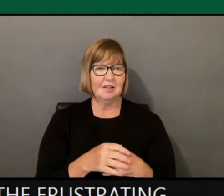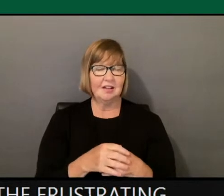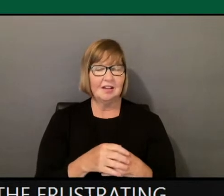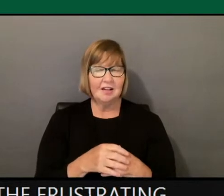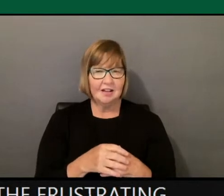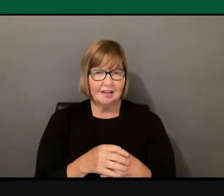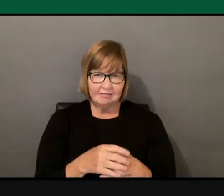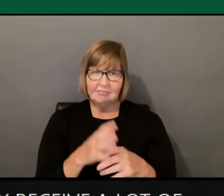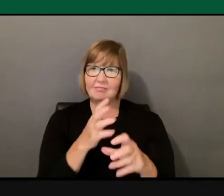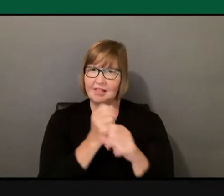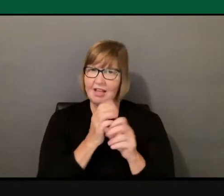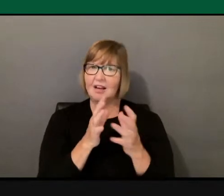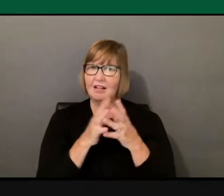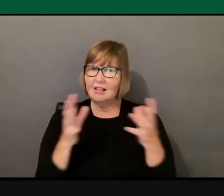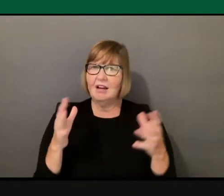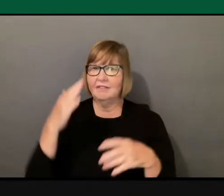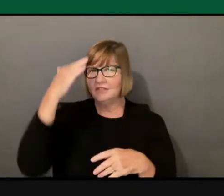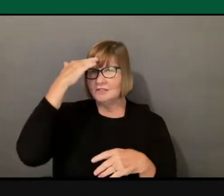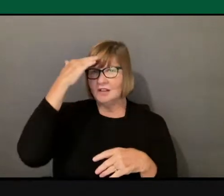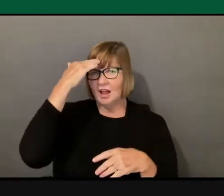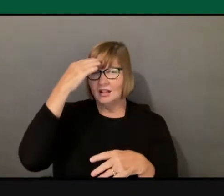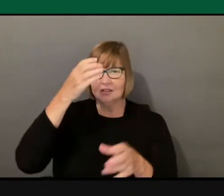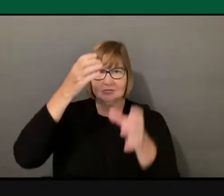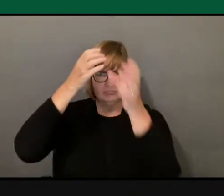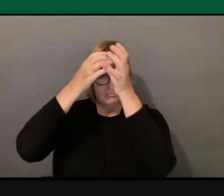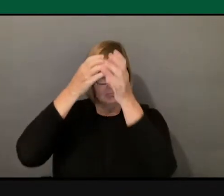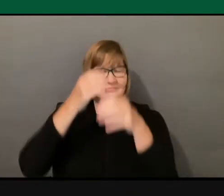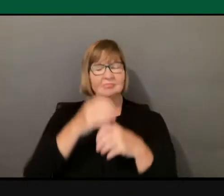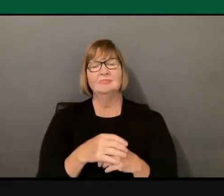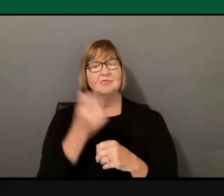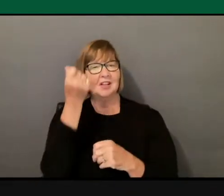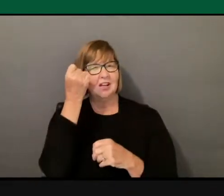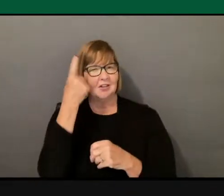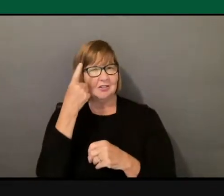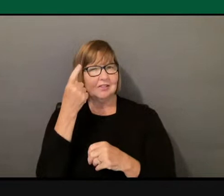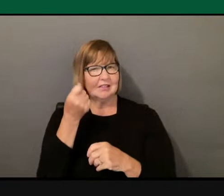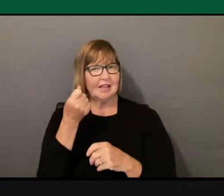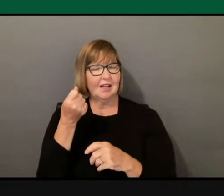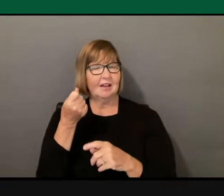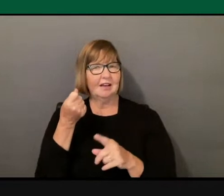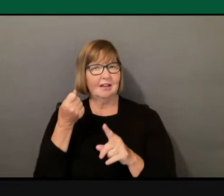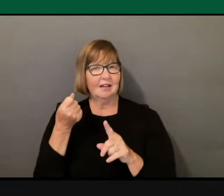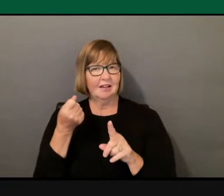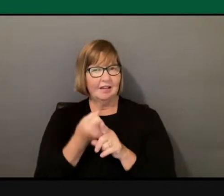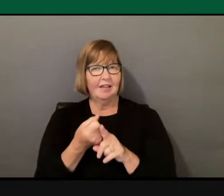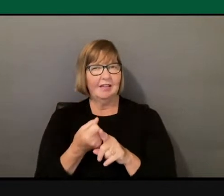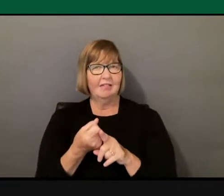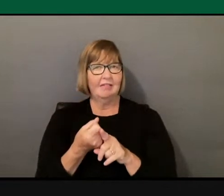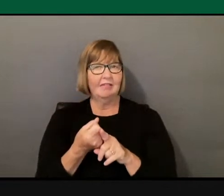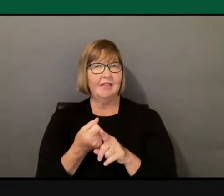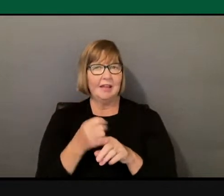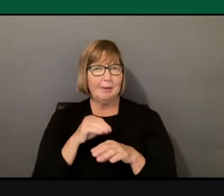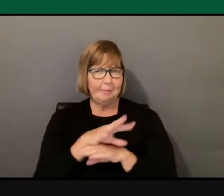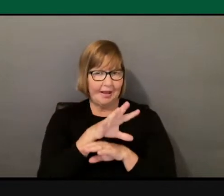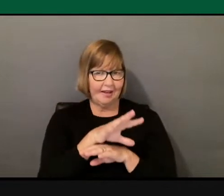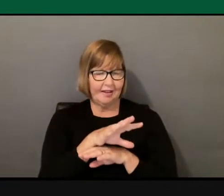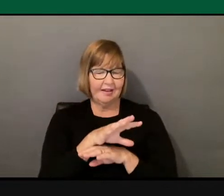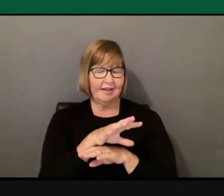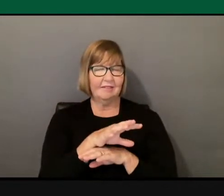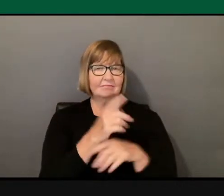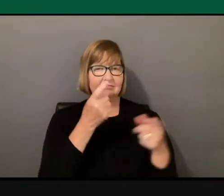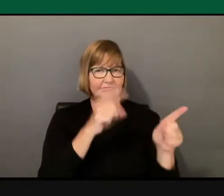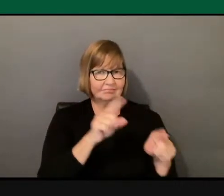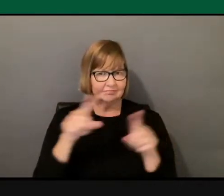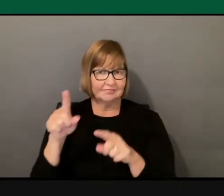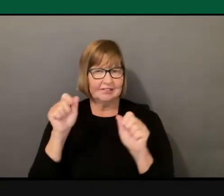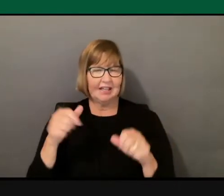you know, understand the impact that these types of incidents can have. But it